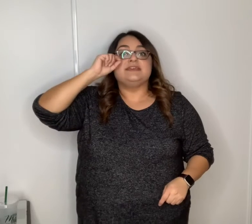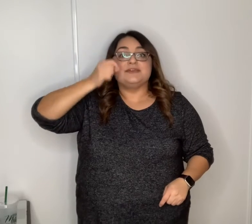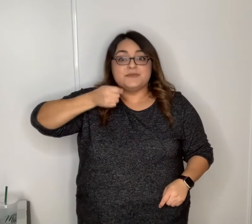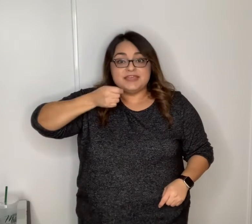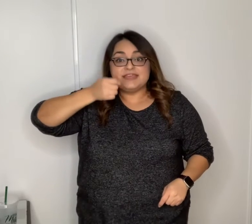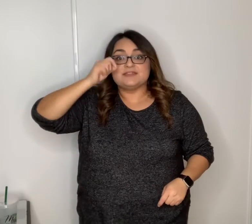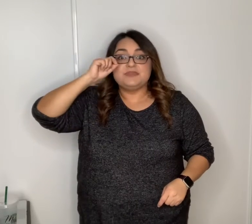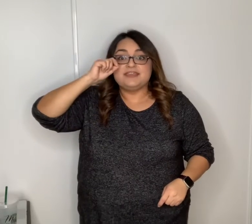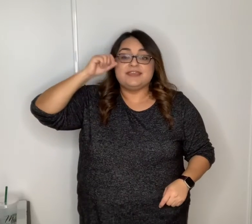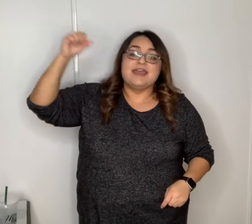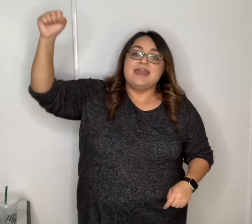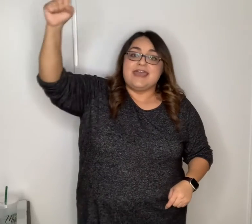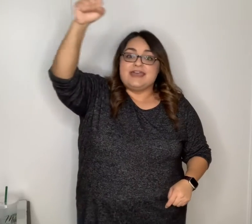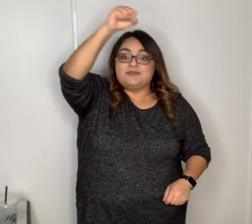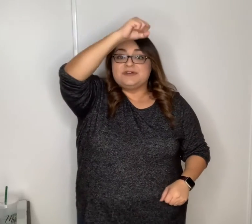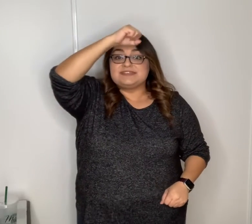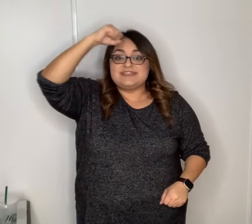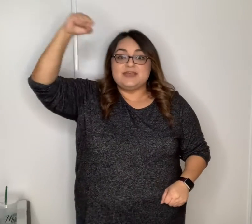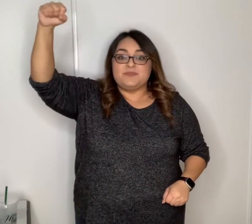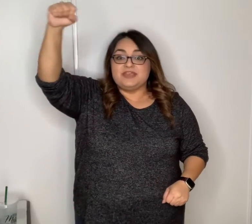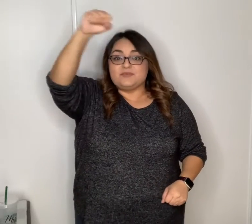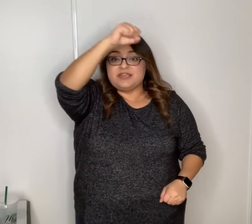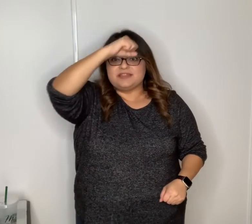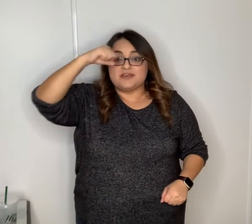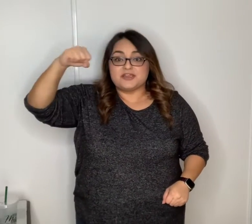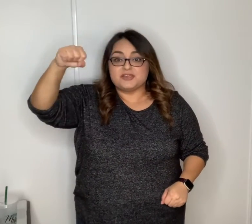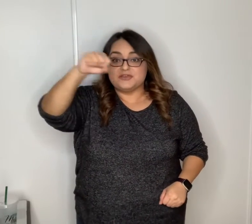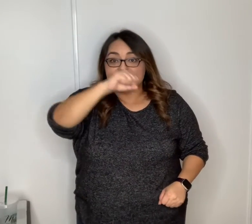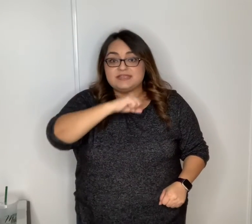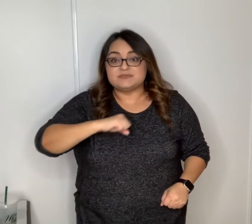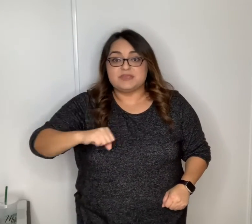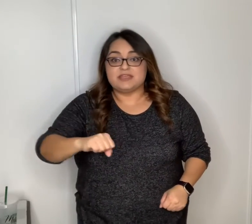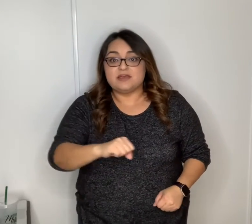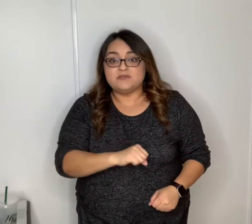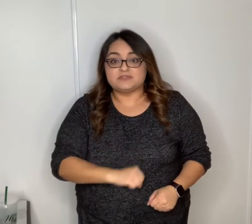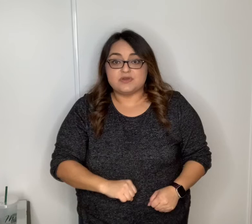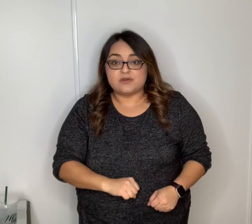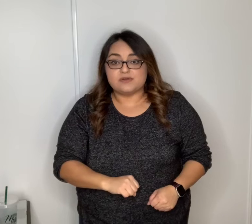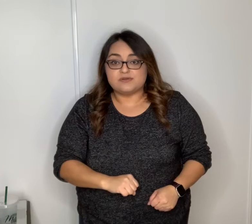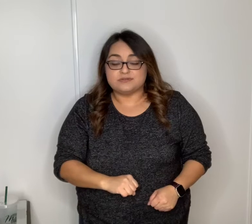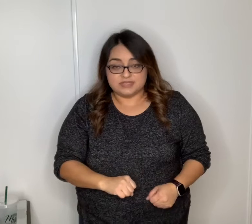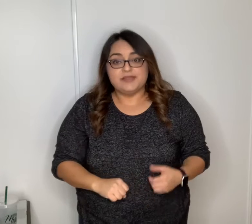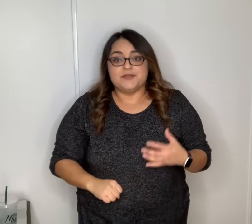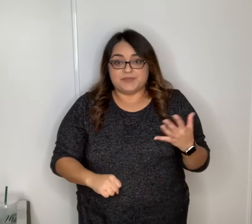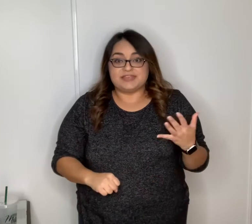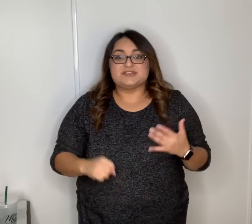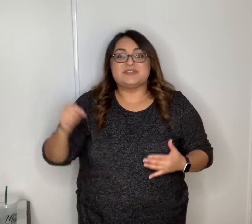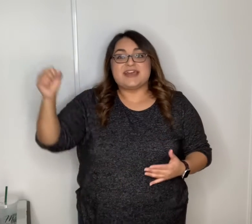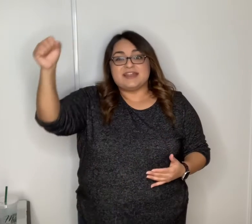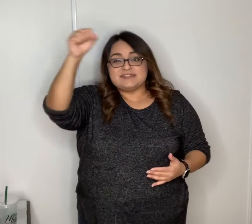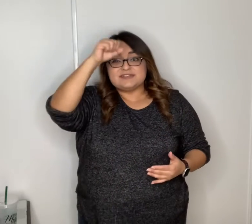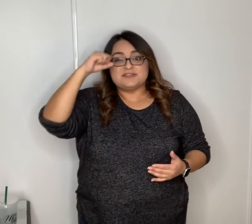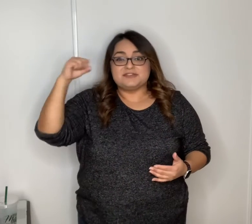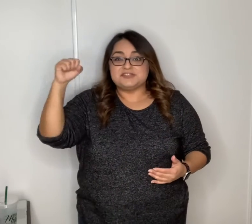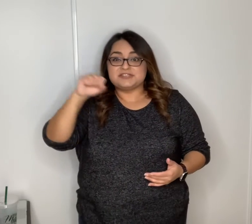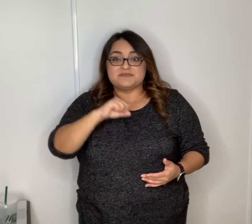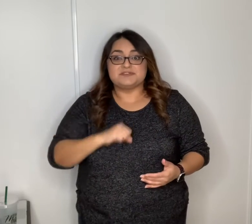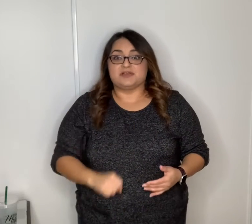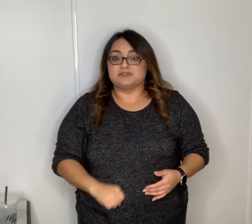with me and we'll sip it with our cookies made of dough okay so that is the the gist of the song so